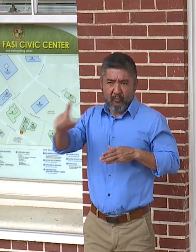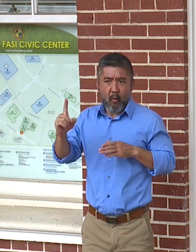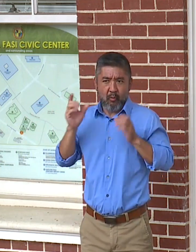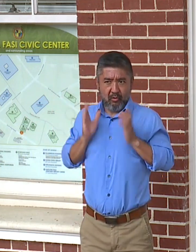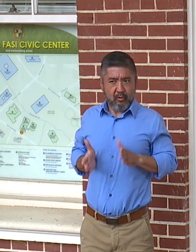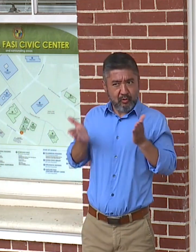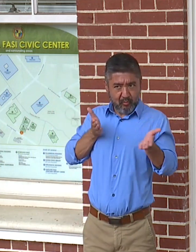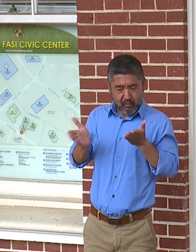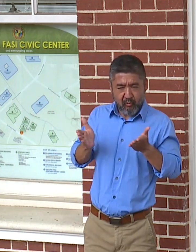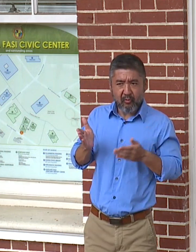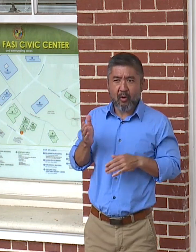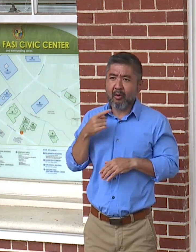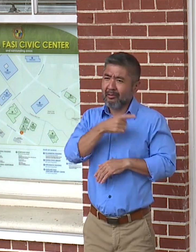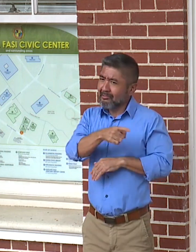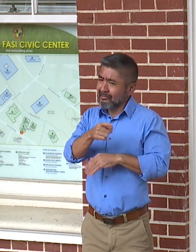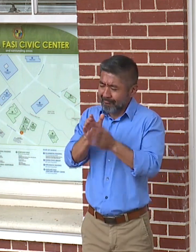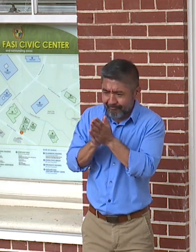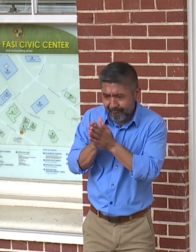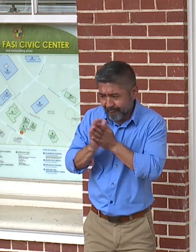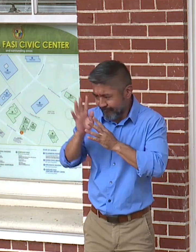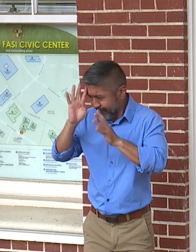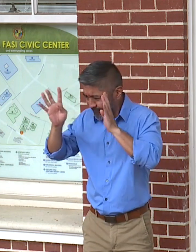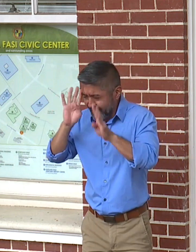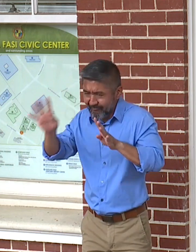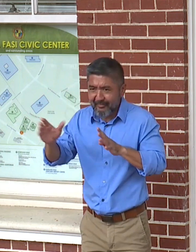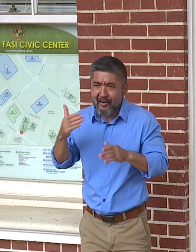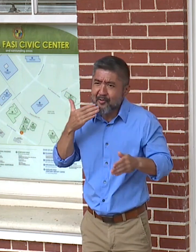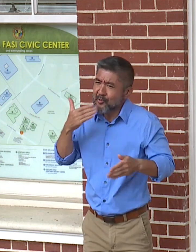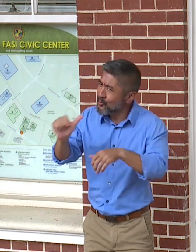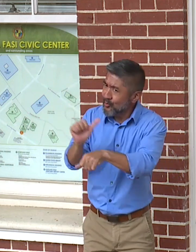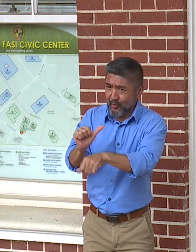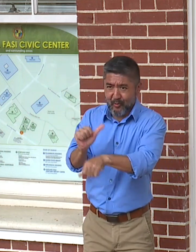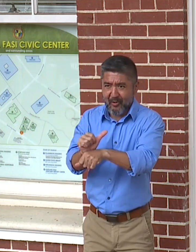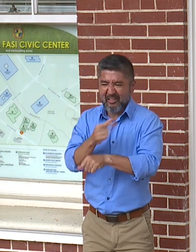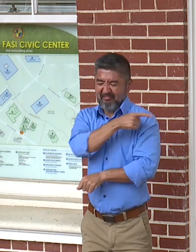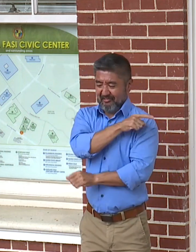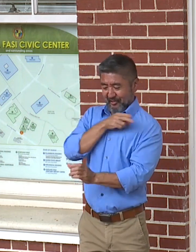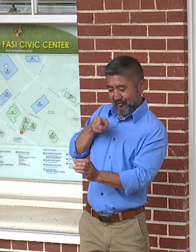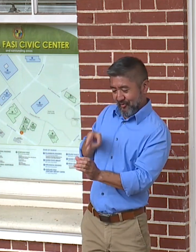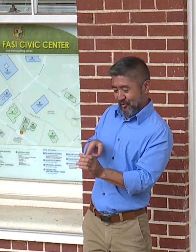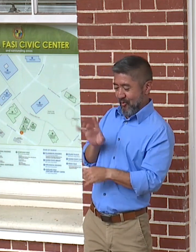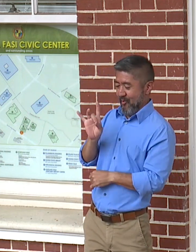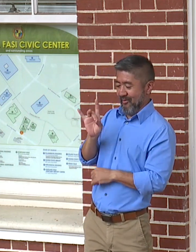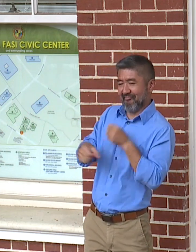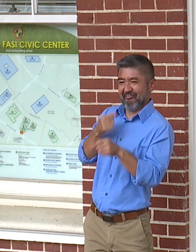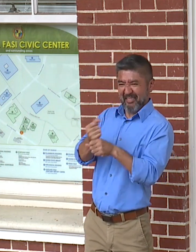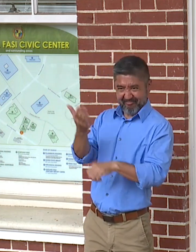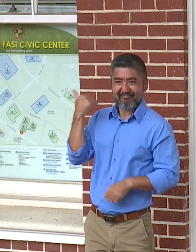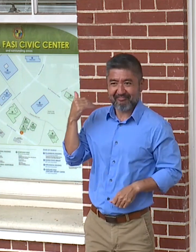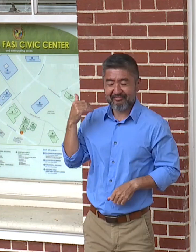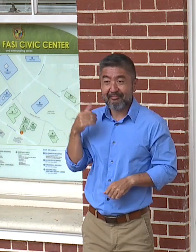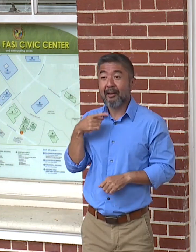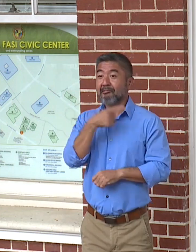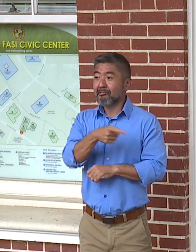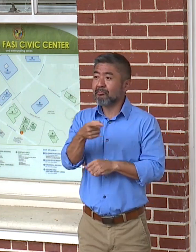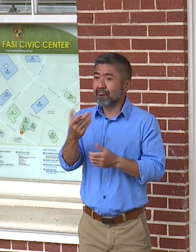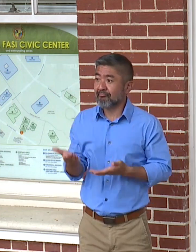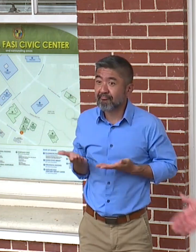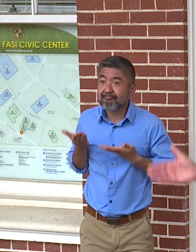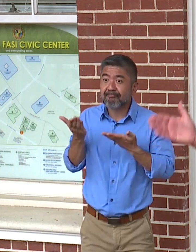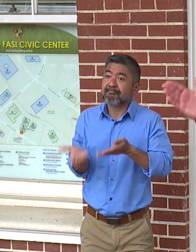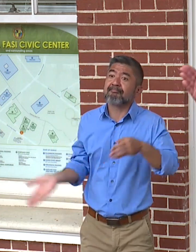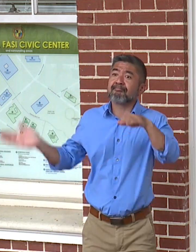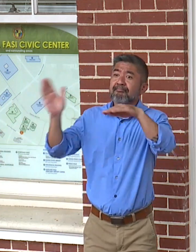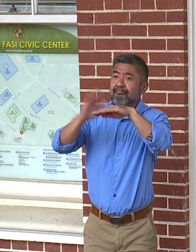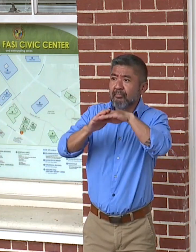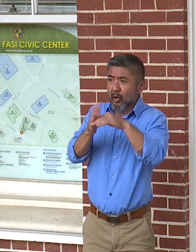innovative work from day one in which she joined our team eight years ago, has been doing certain things. She's increased service offerings by